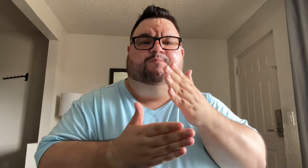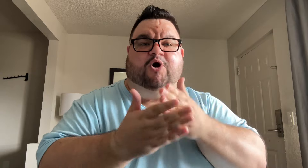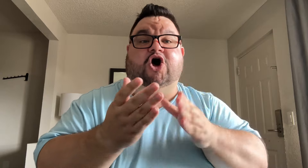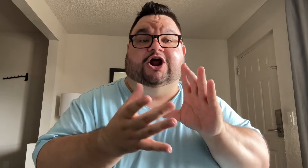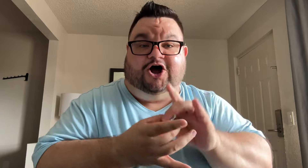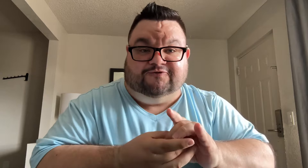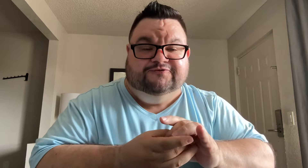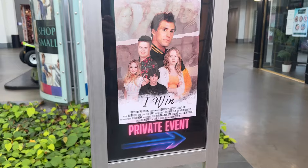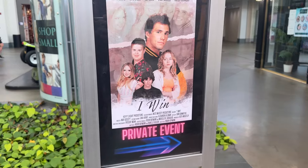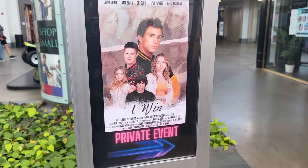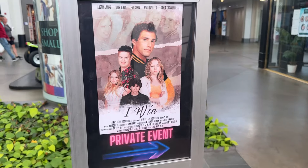part of.